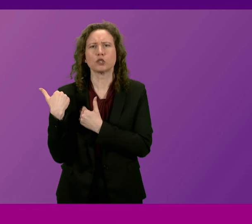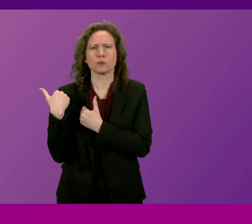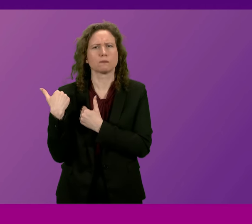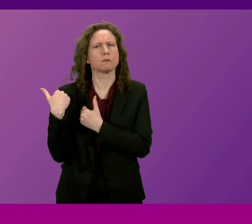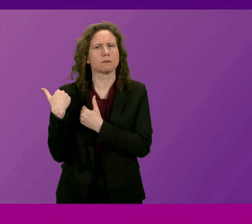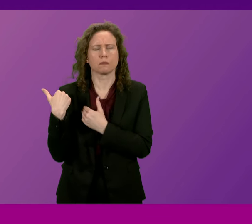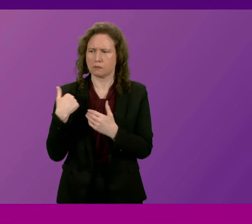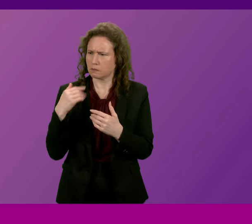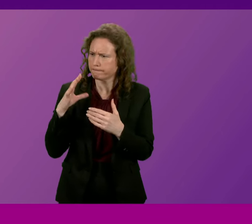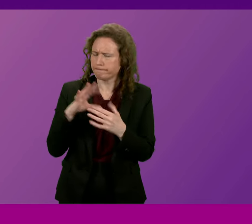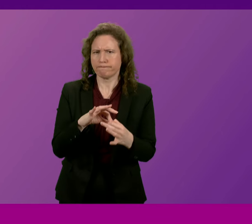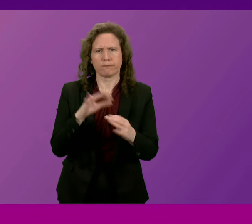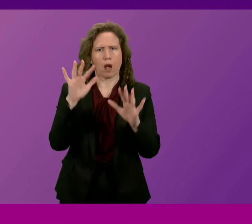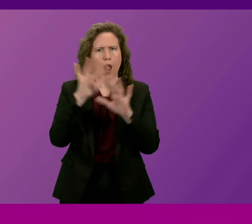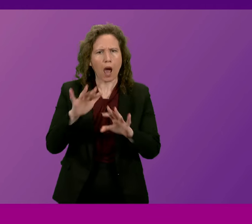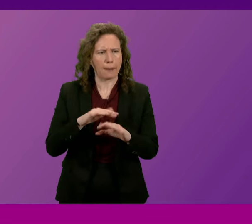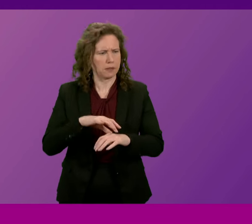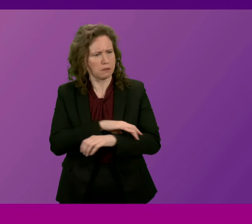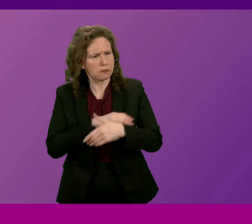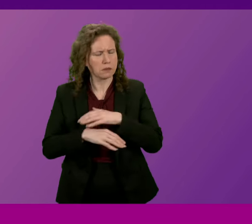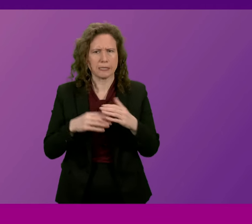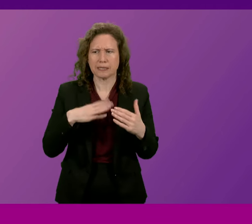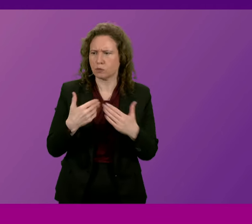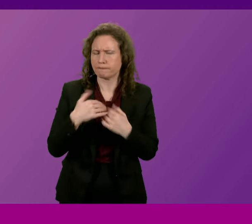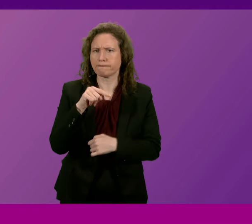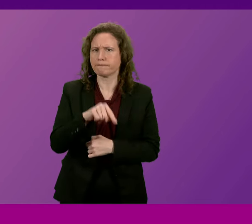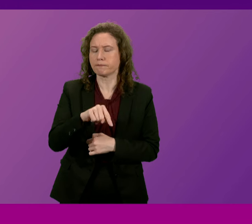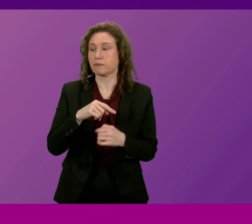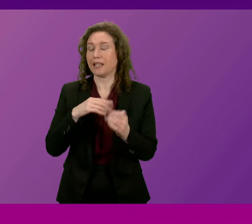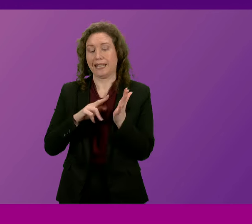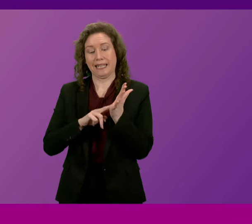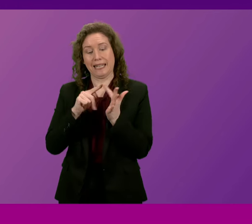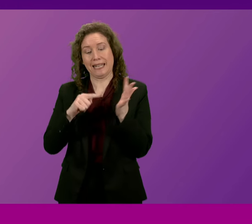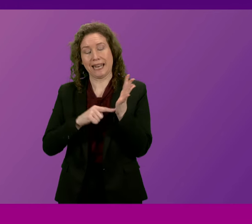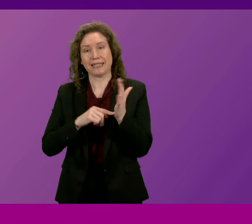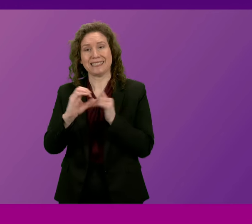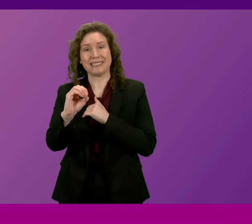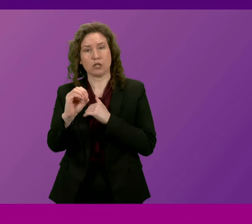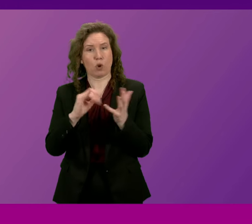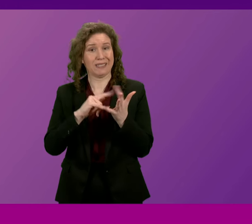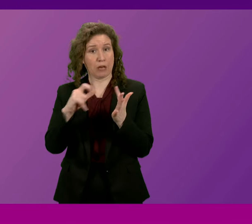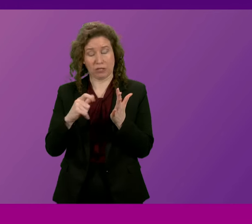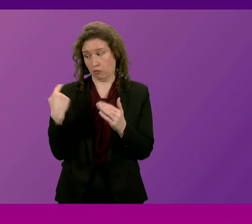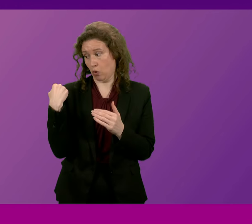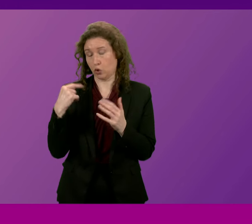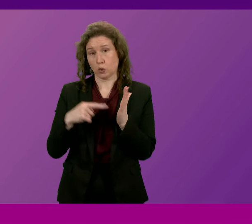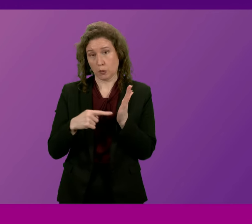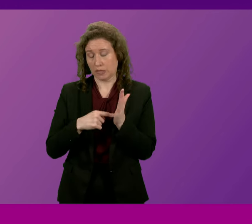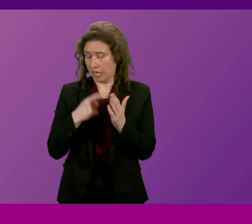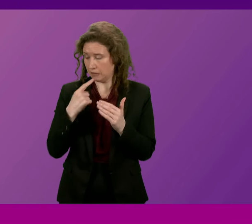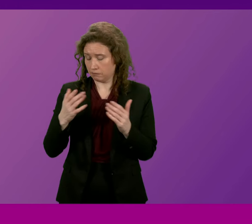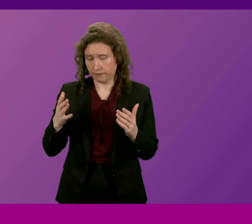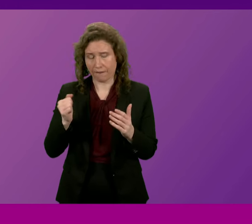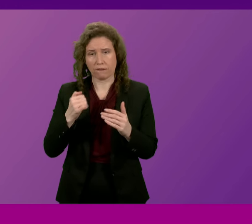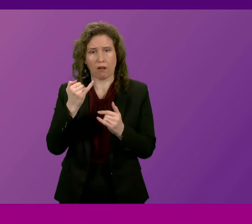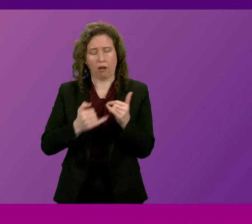on tackling climate change. The Net Zero Secretary steered through Parliament on Tuesday the final stages of